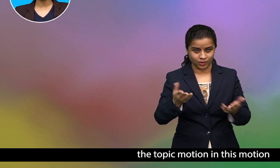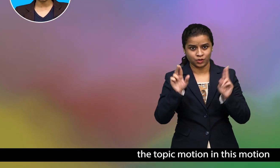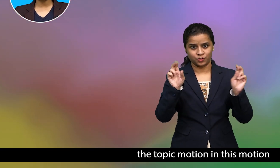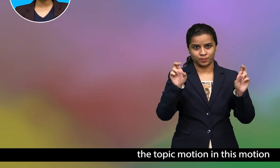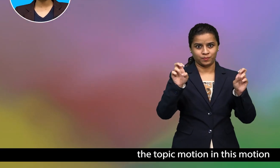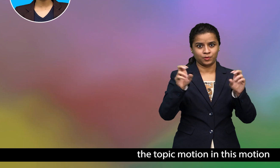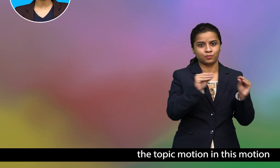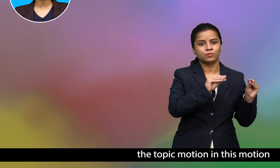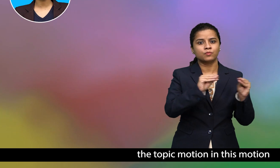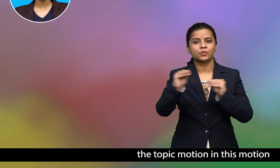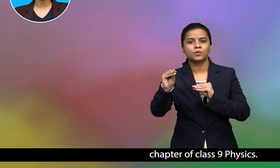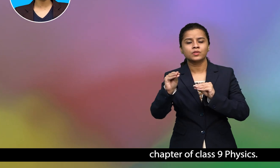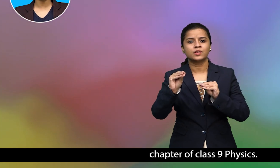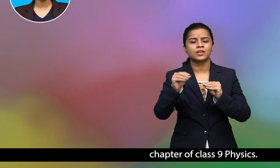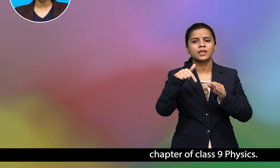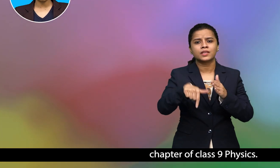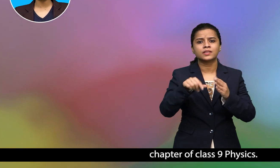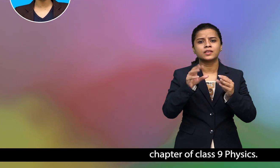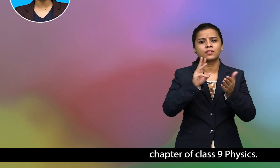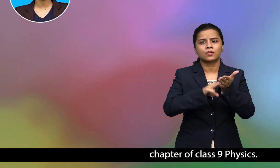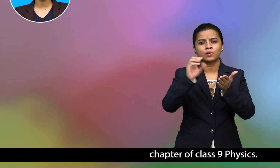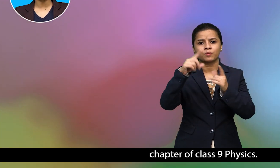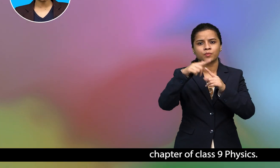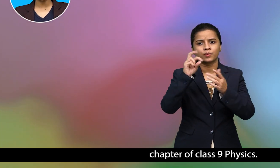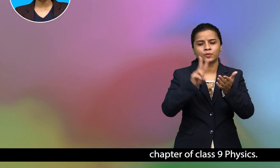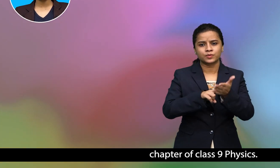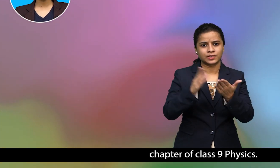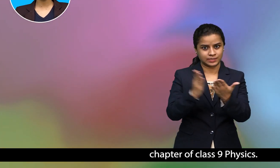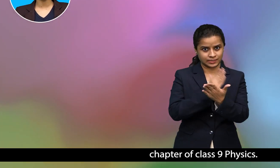motion in this motion chapter of class 9th physics